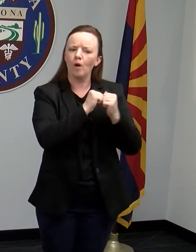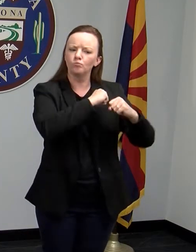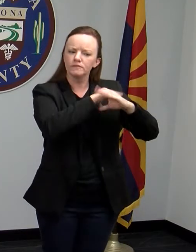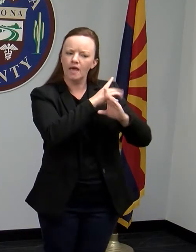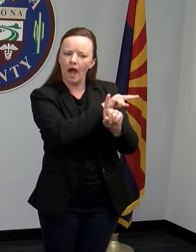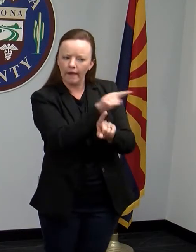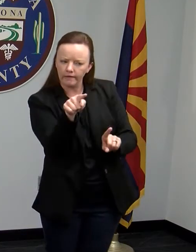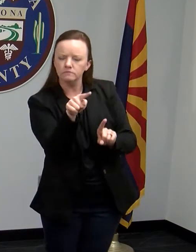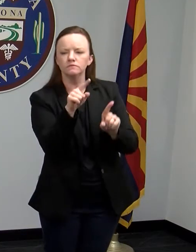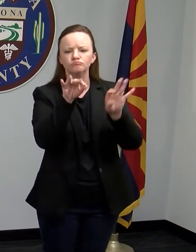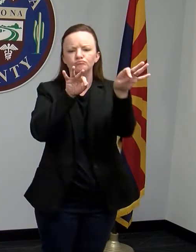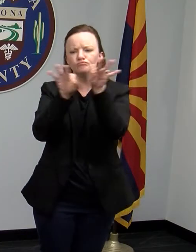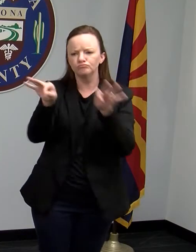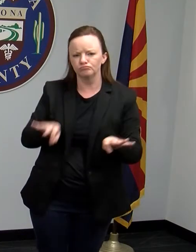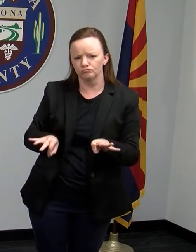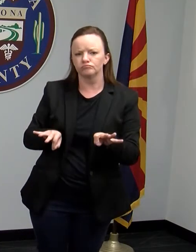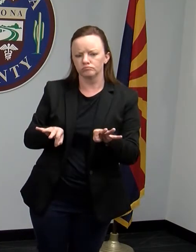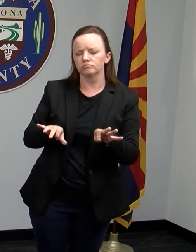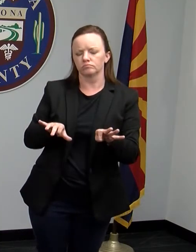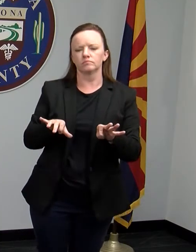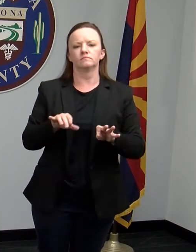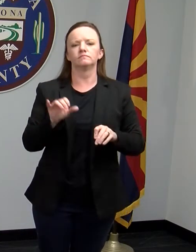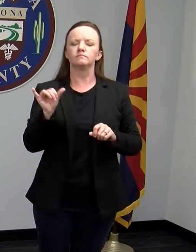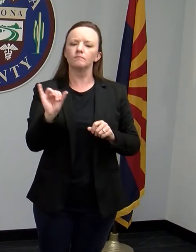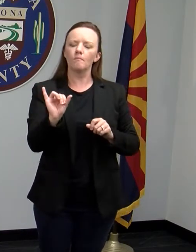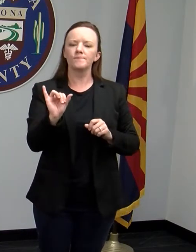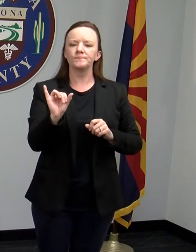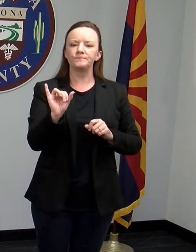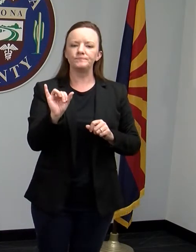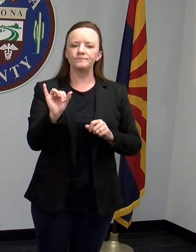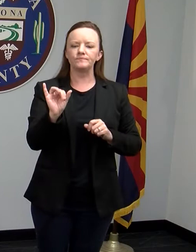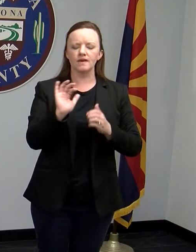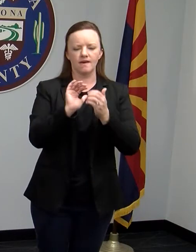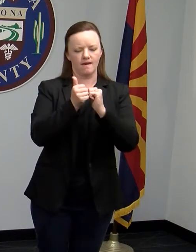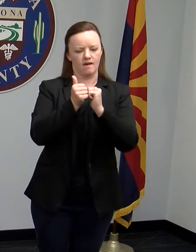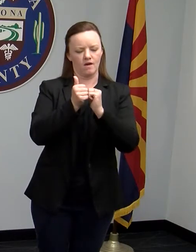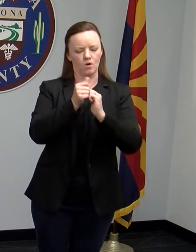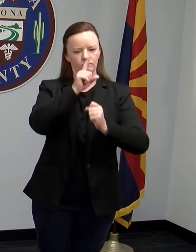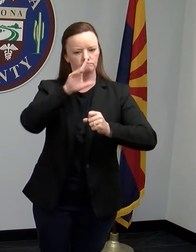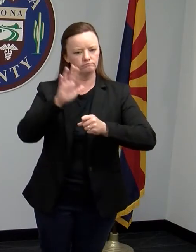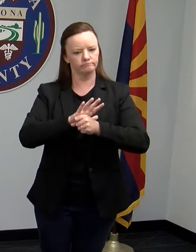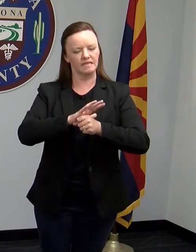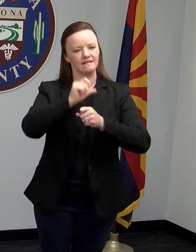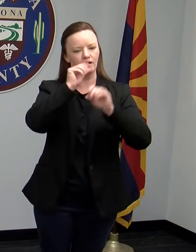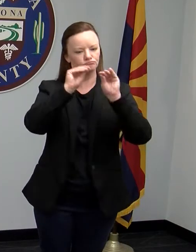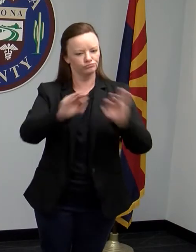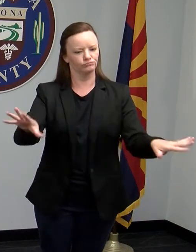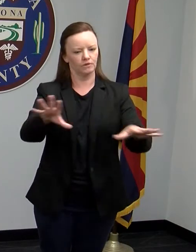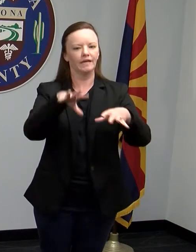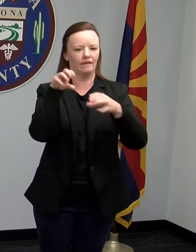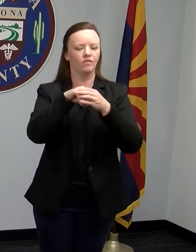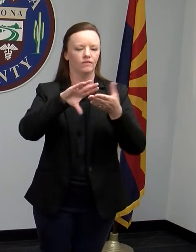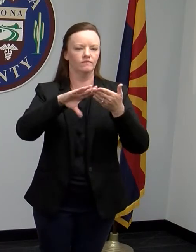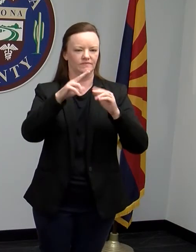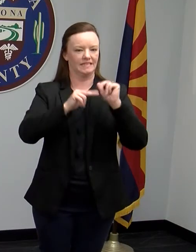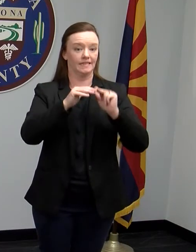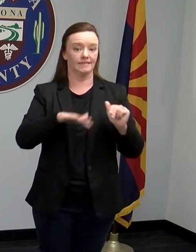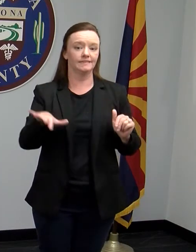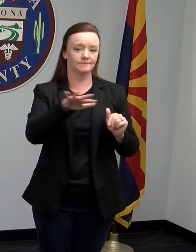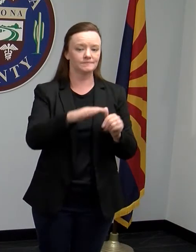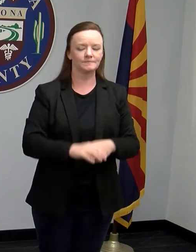to protect their loved ones and what's being done to make sure that there's no spread in the facility in general.